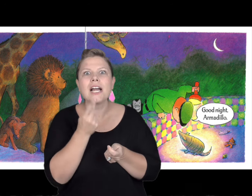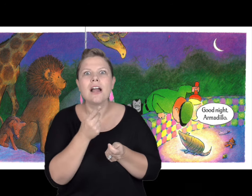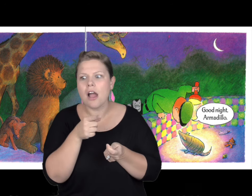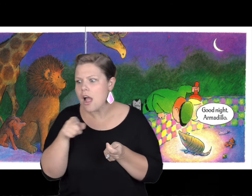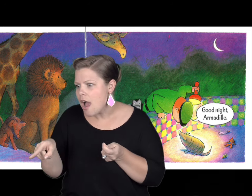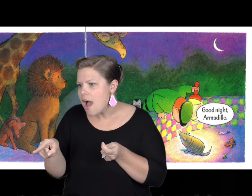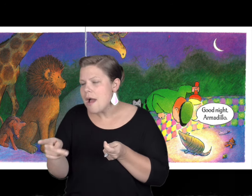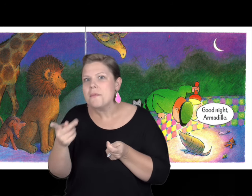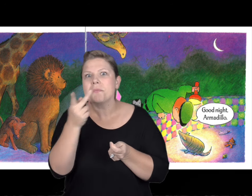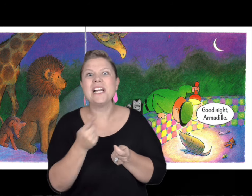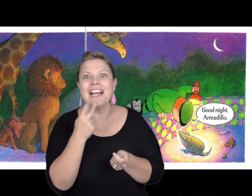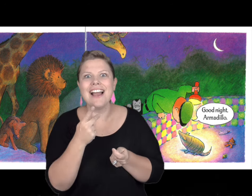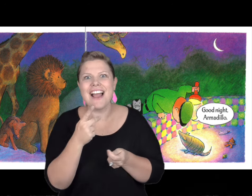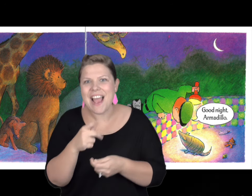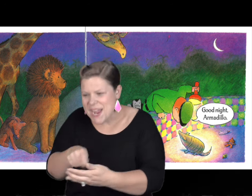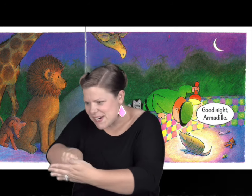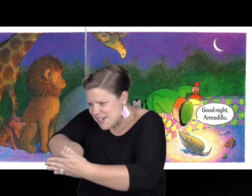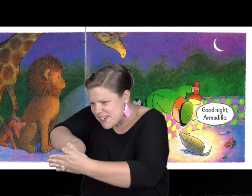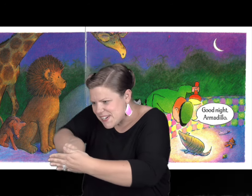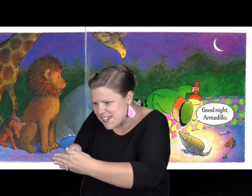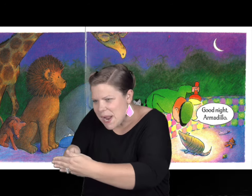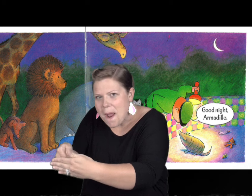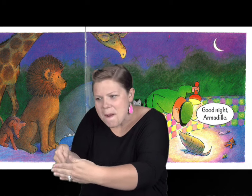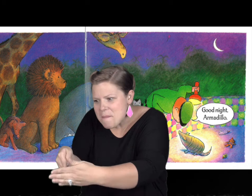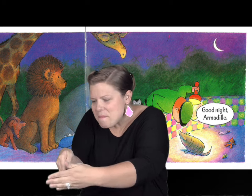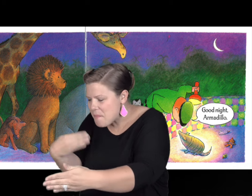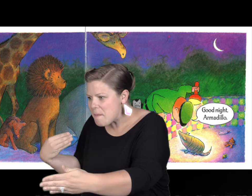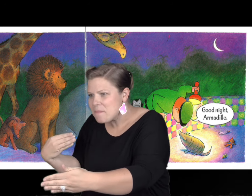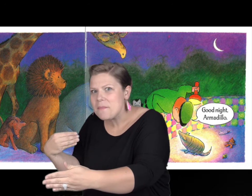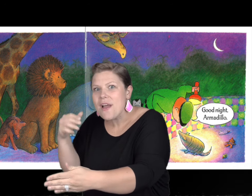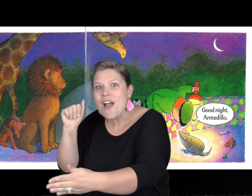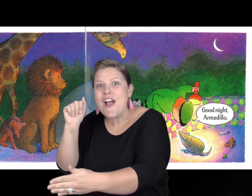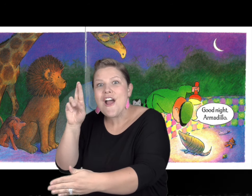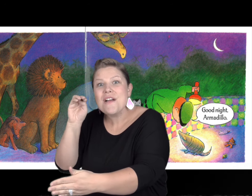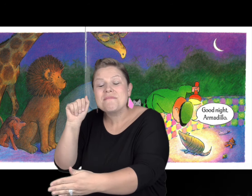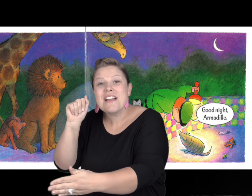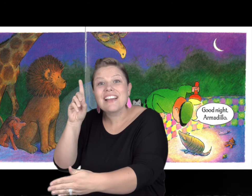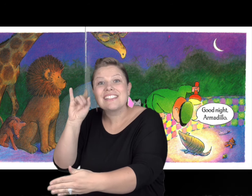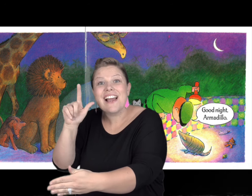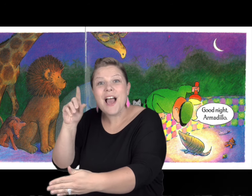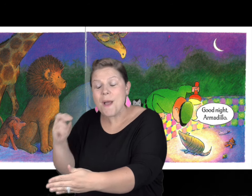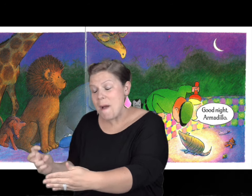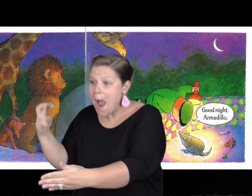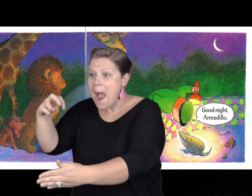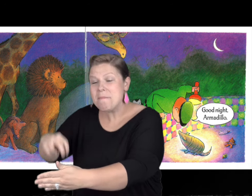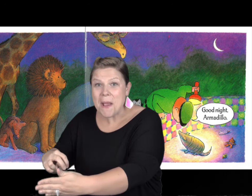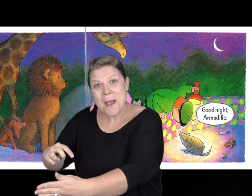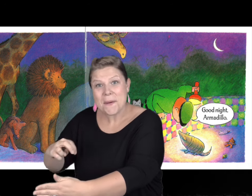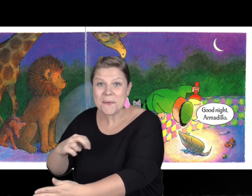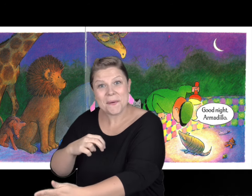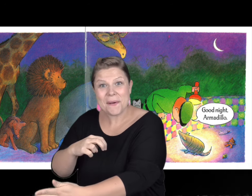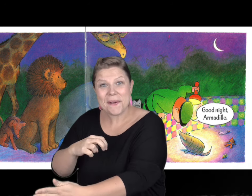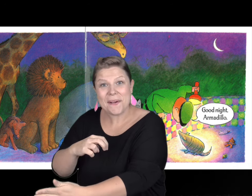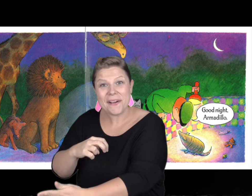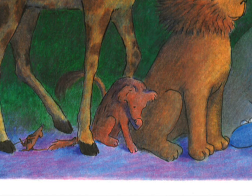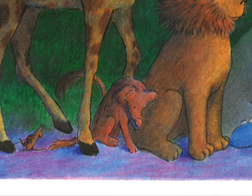keys. He had one key left. It was pink. It matched the armadillo's cage. He opened up the cage. And the